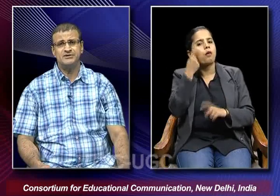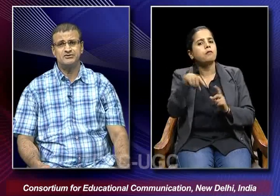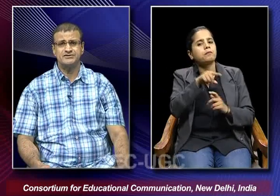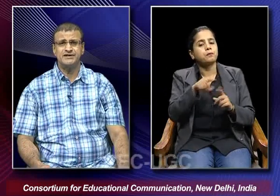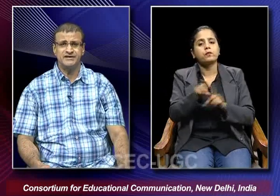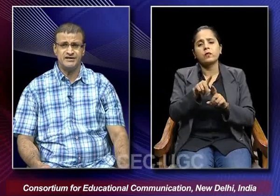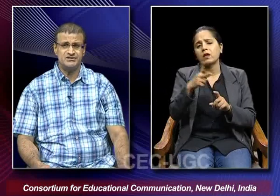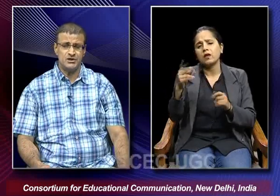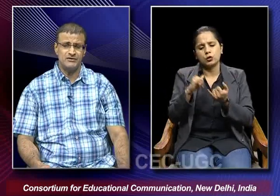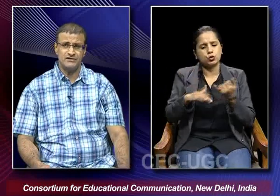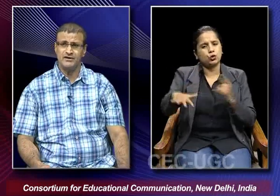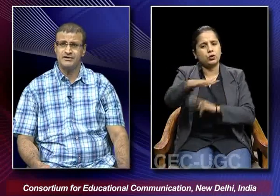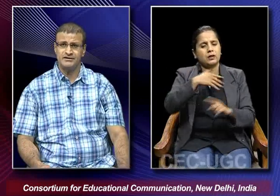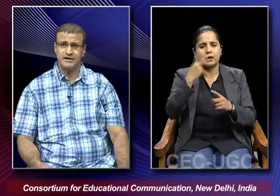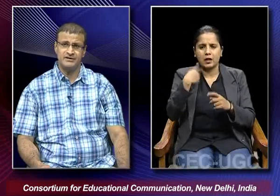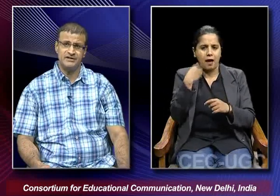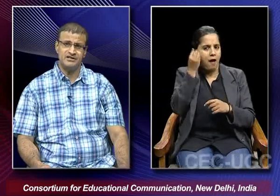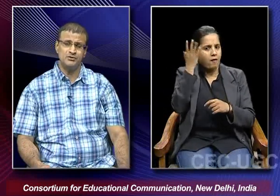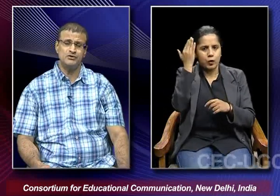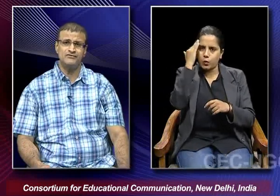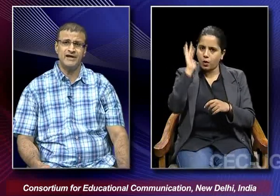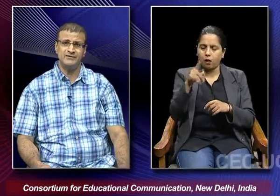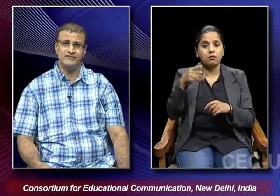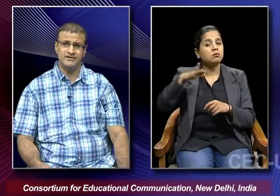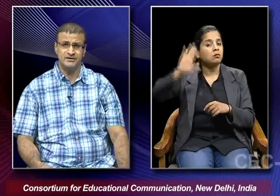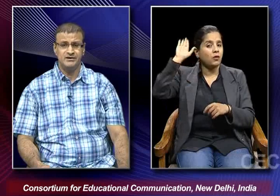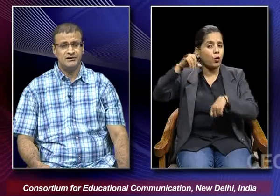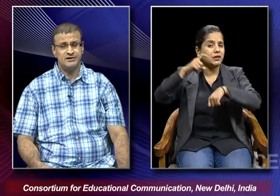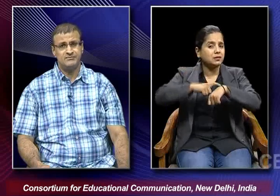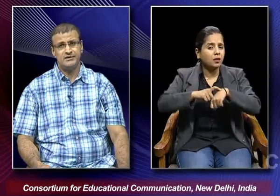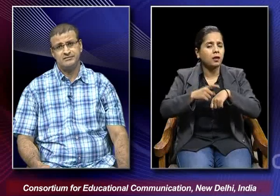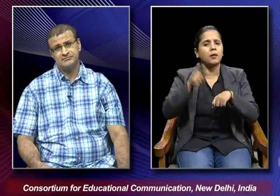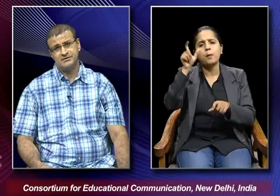contemporary society as we are aware that at that point of time when